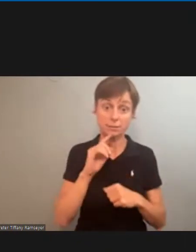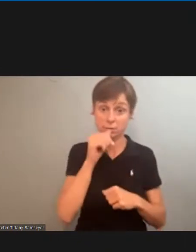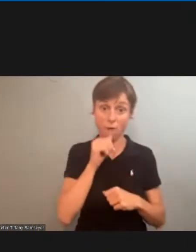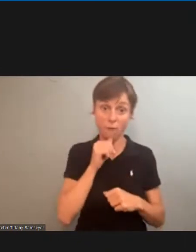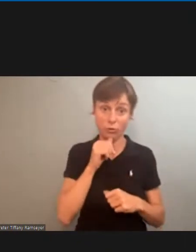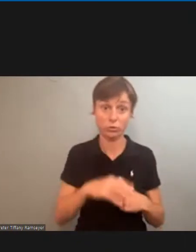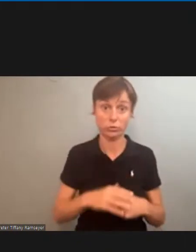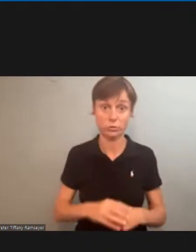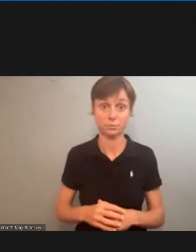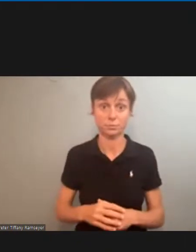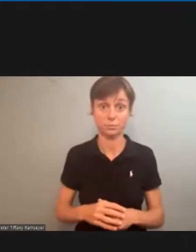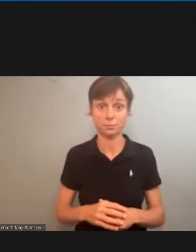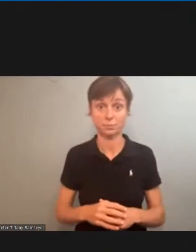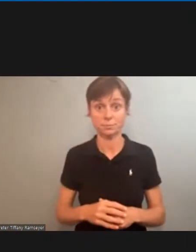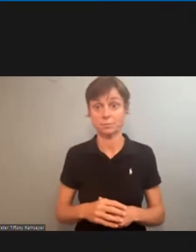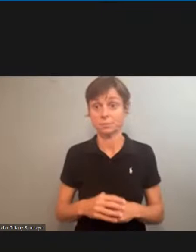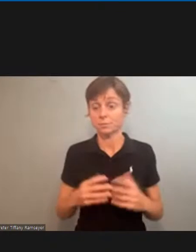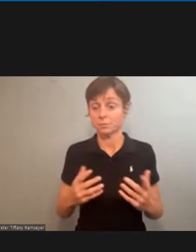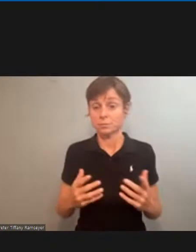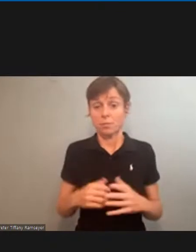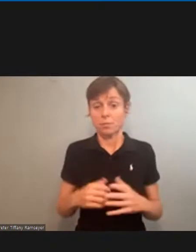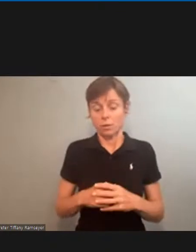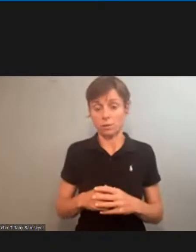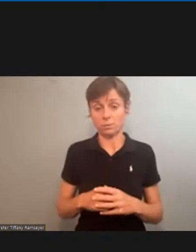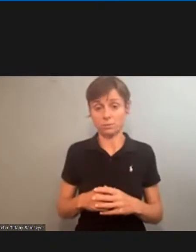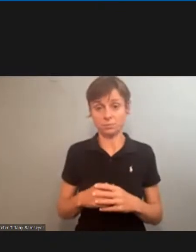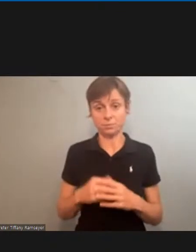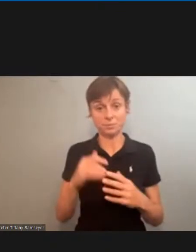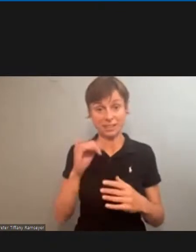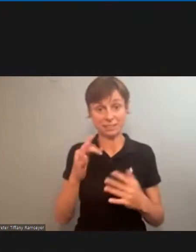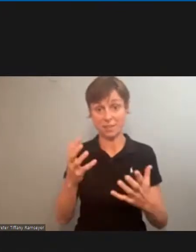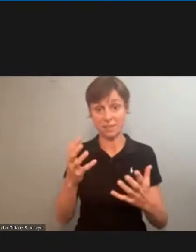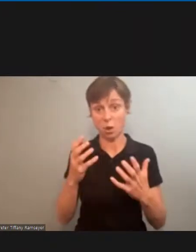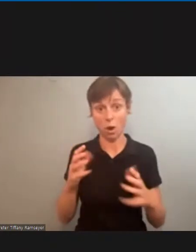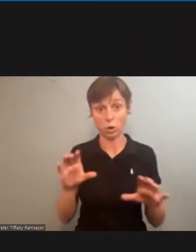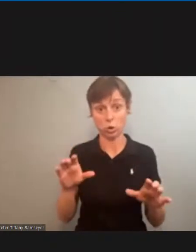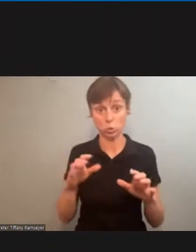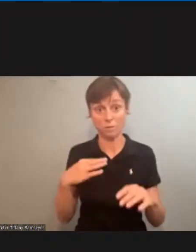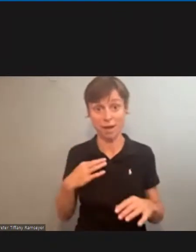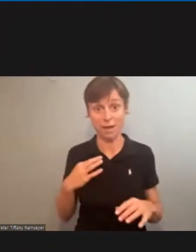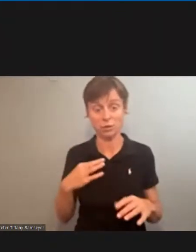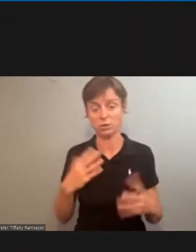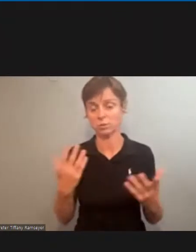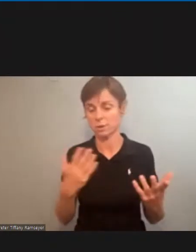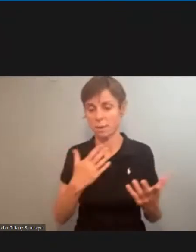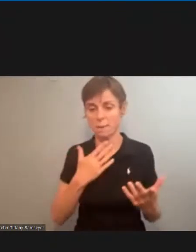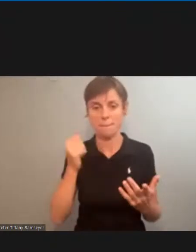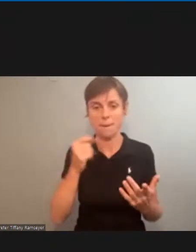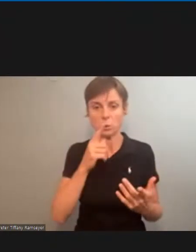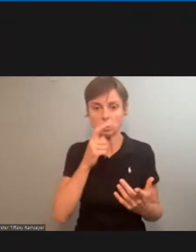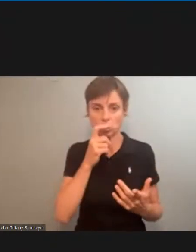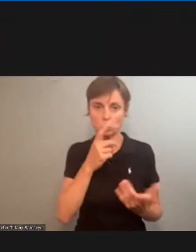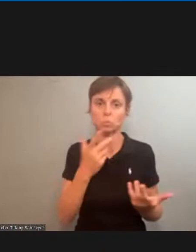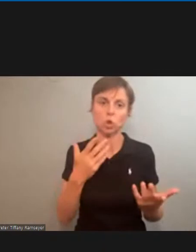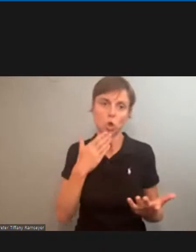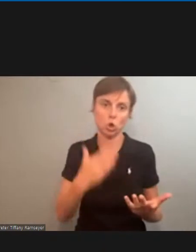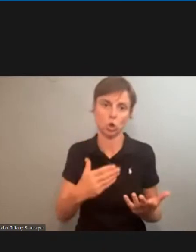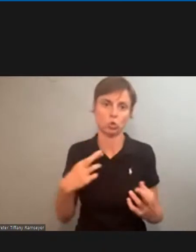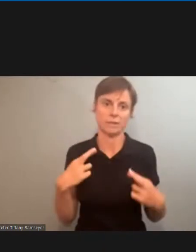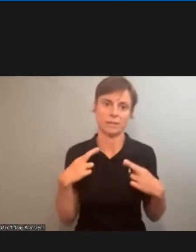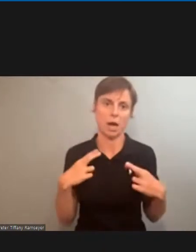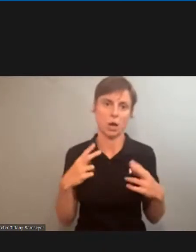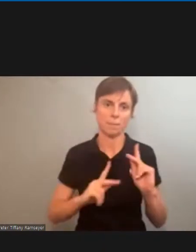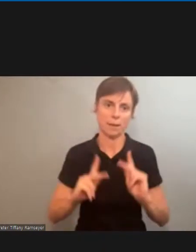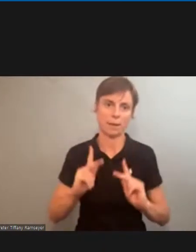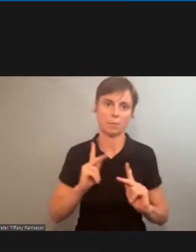And there's no better person, if they want to do it voluntarily, to come back and help with the holidays than our good retirees who